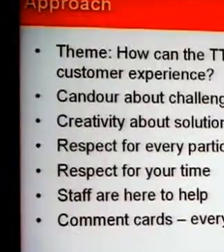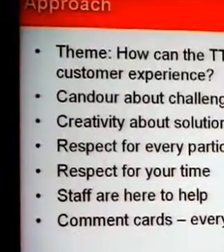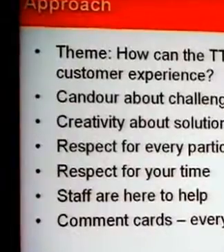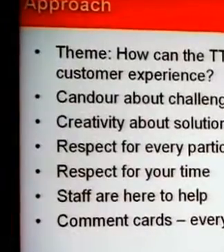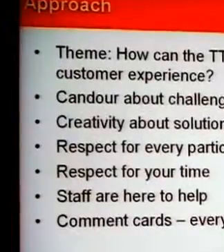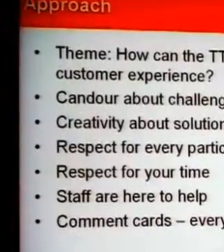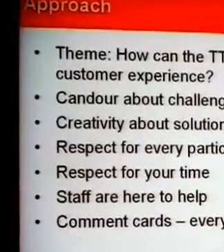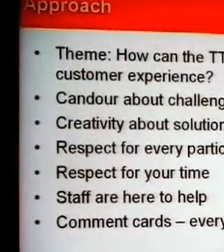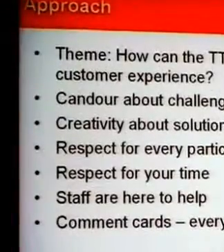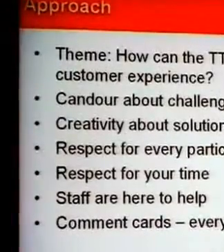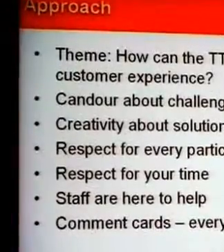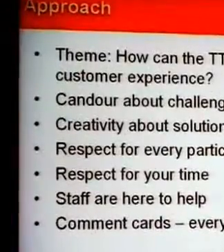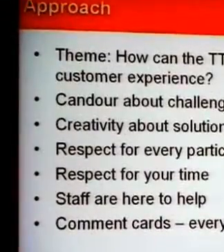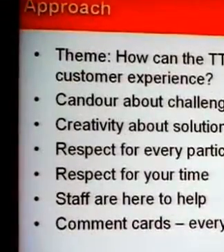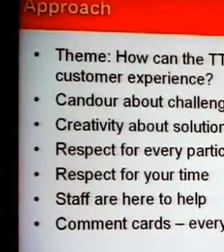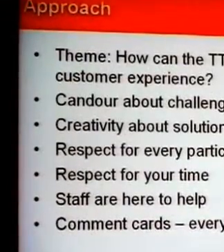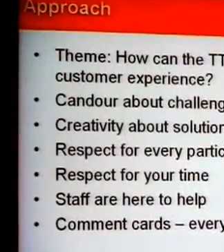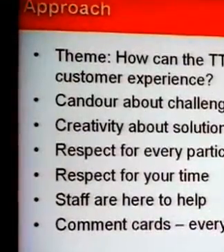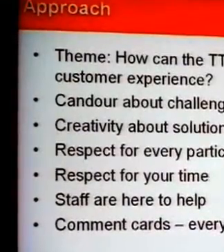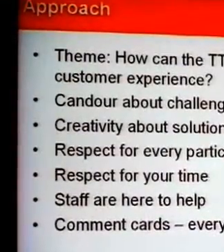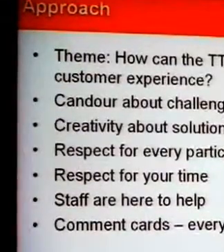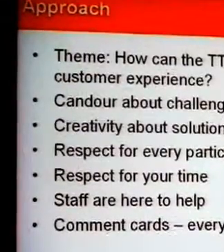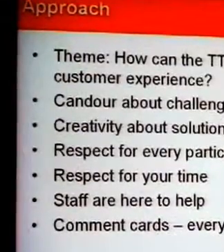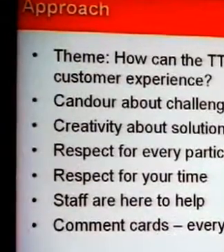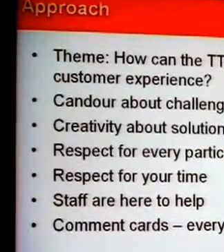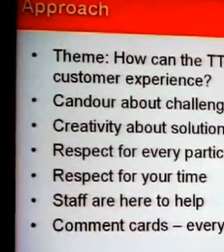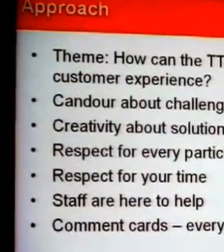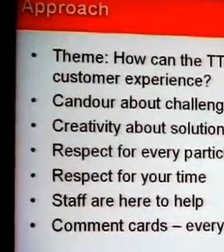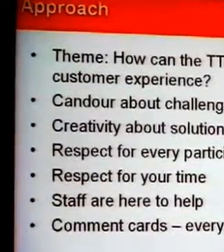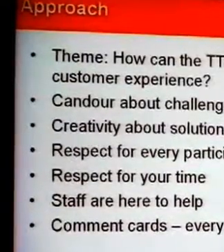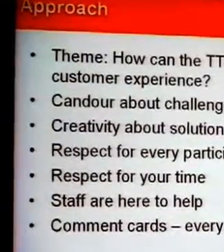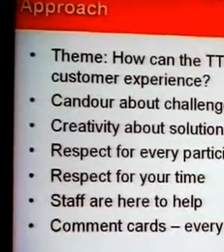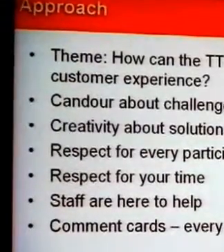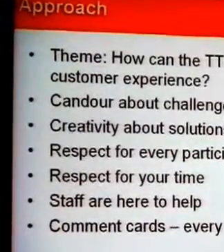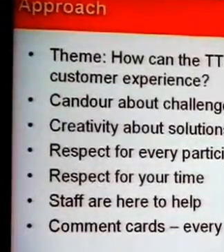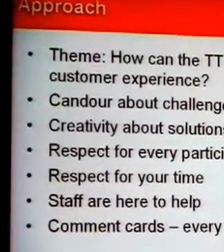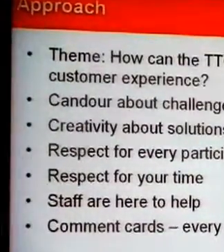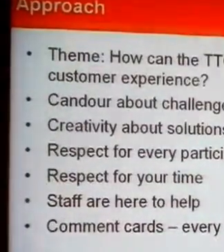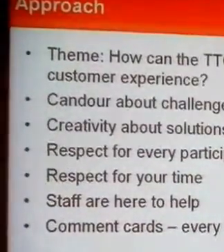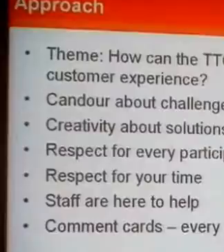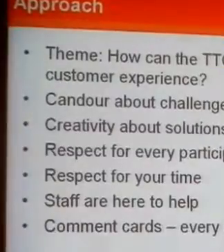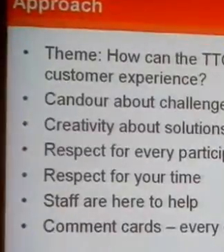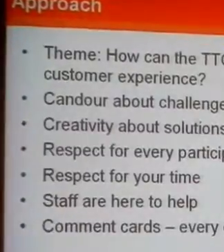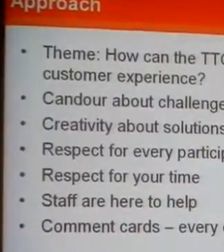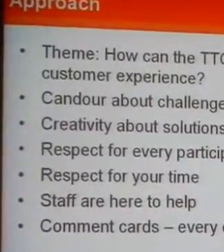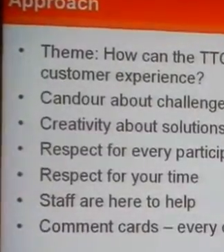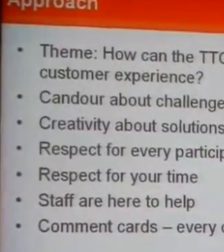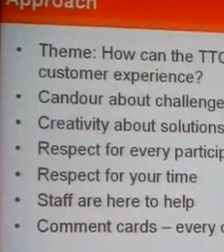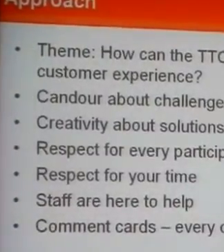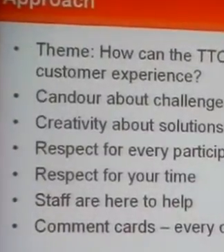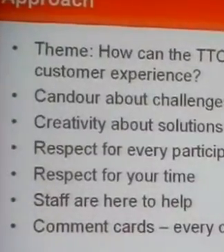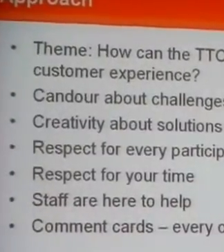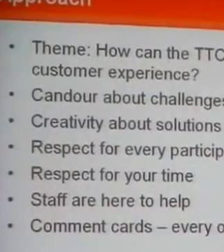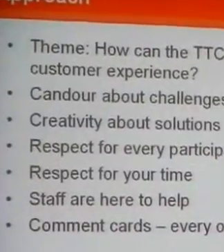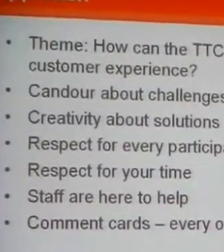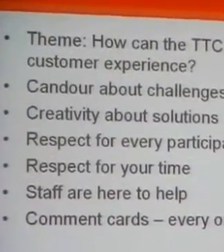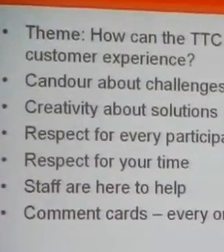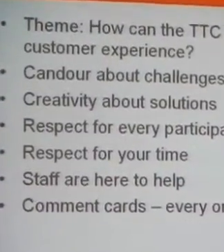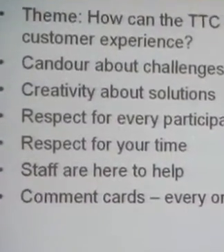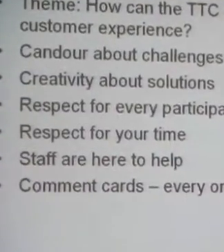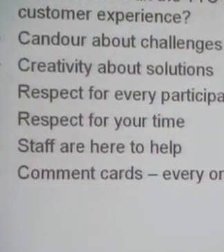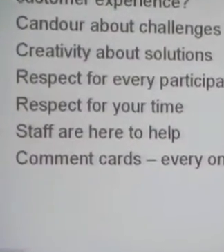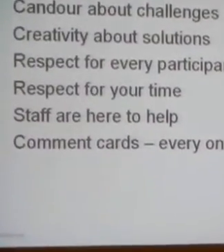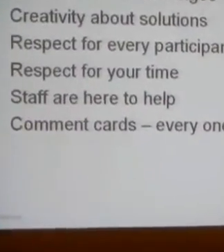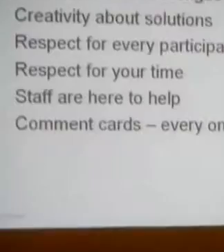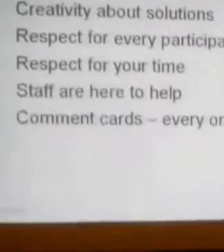And so the opportunity tonight is to talk about the relationship between the Toronto Transit Commission and its customers. And that's really the